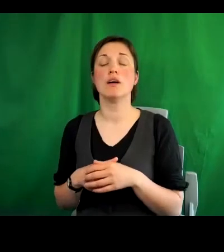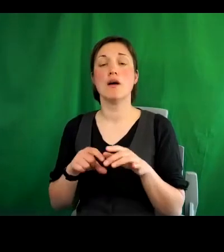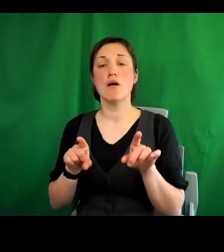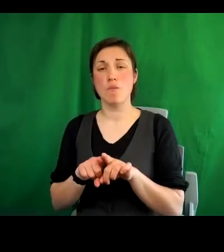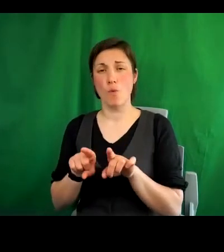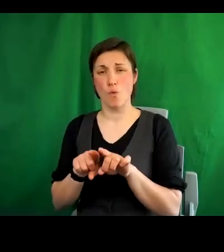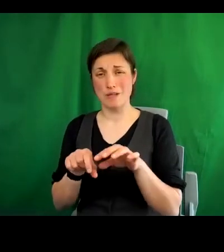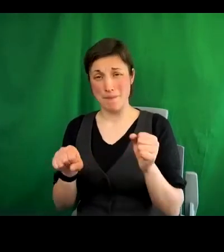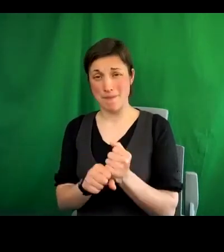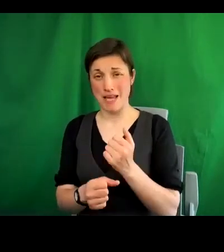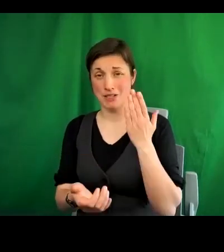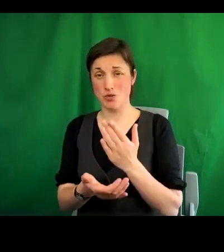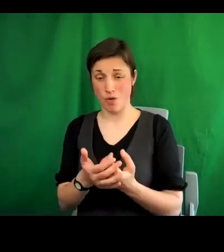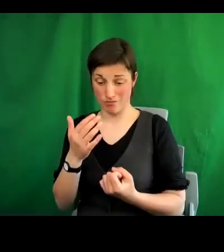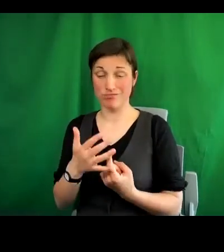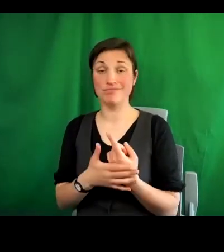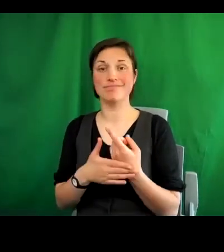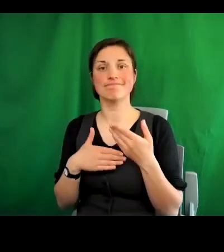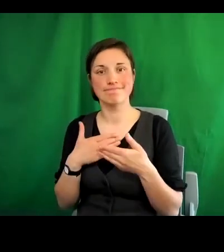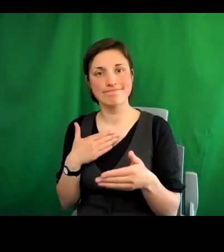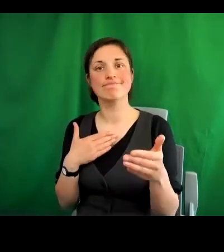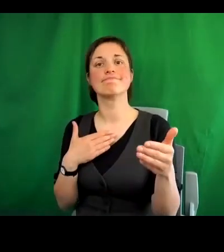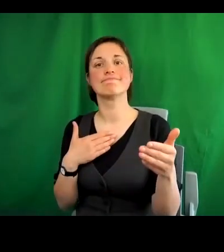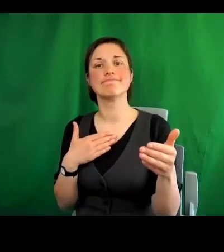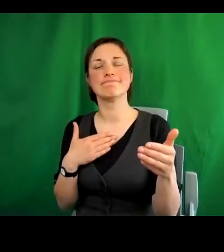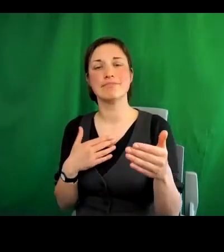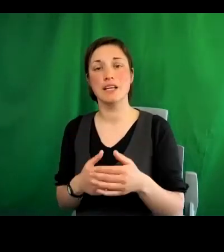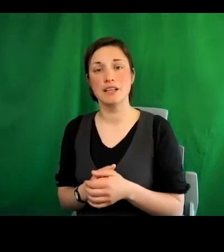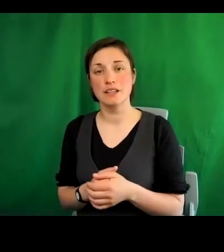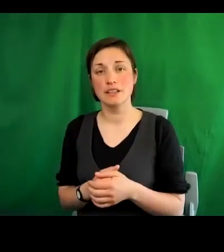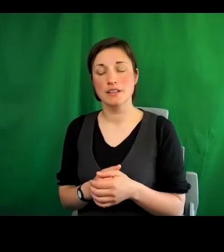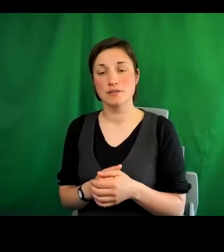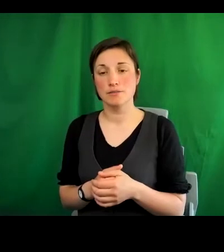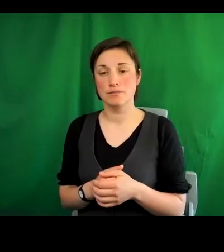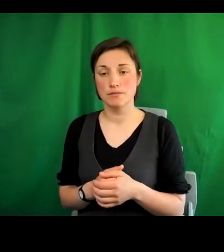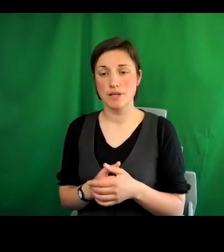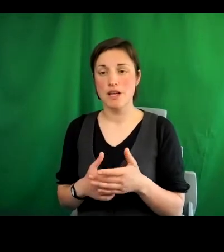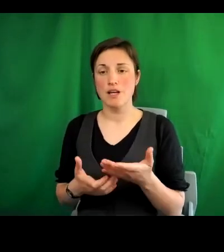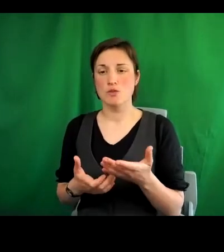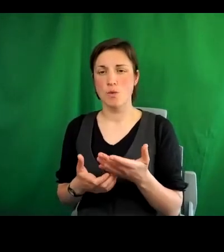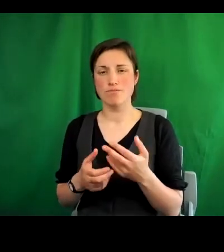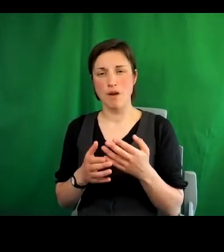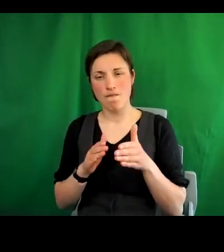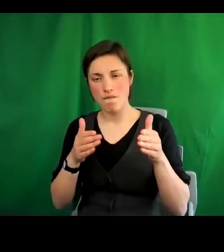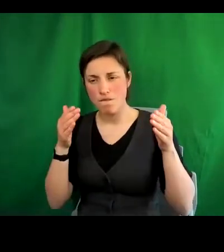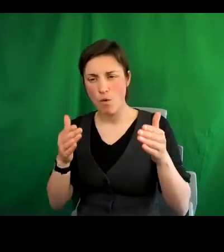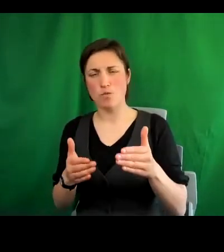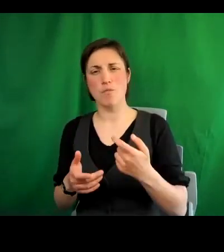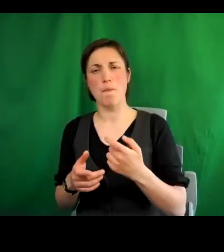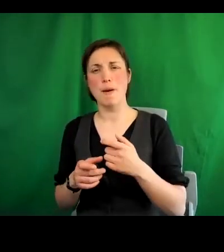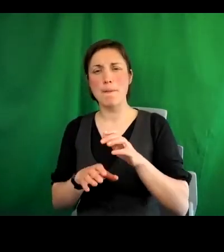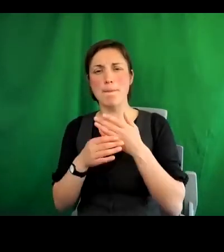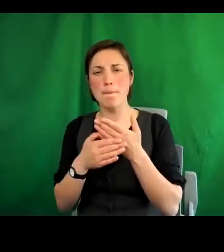effective implementation. So real duties on public bodies to comply with these rights that were enforceable.